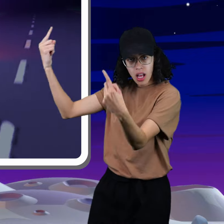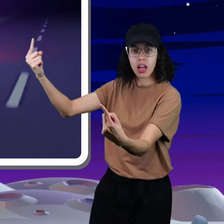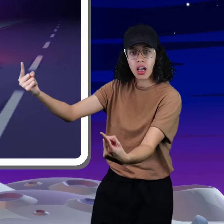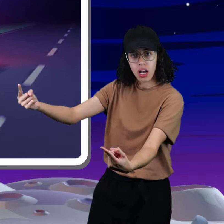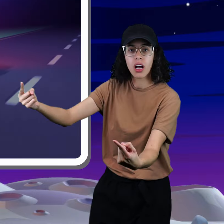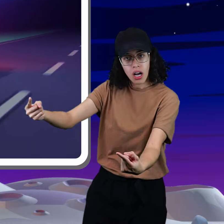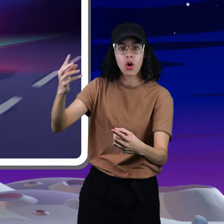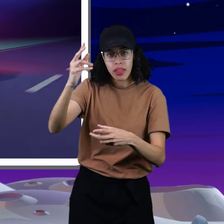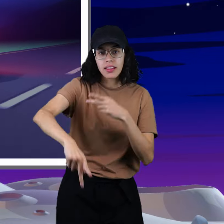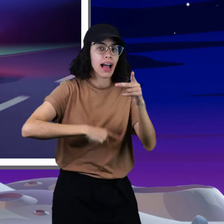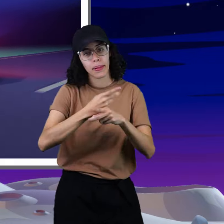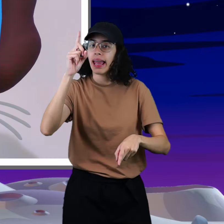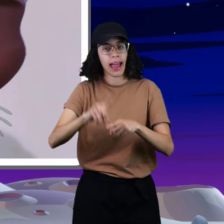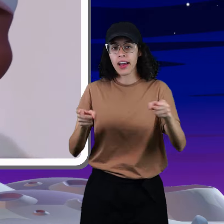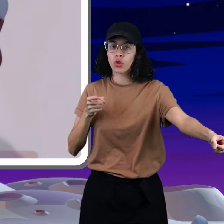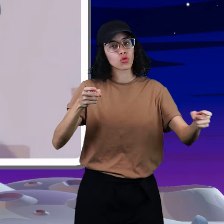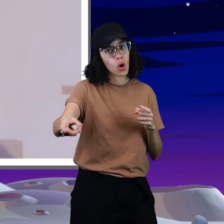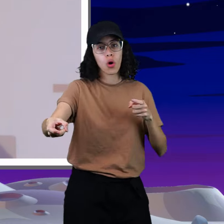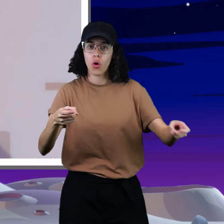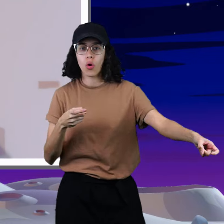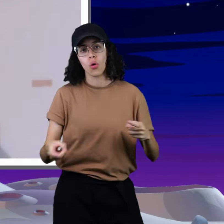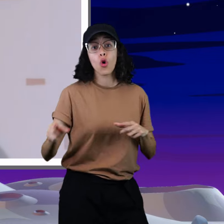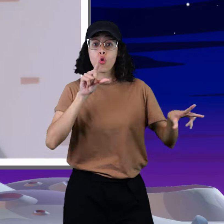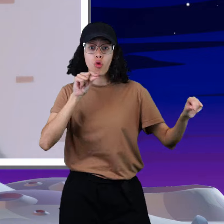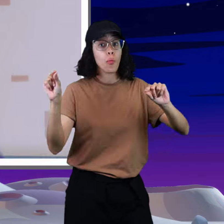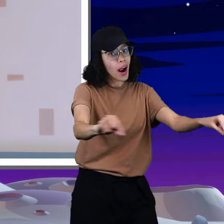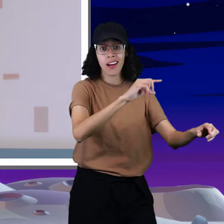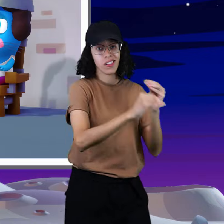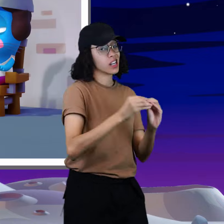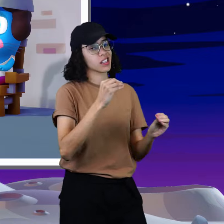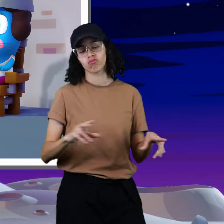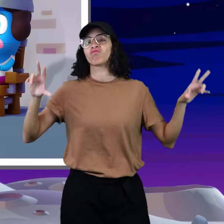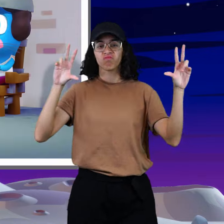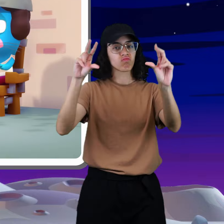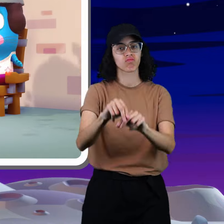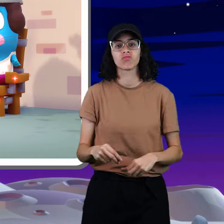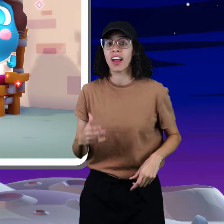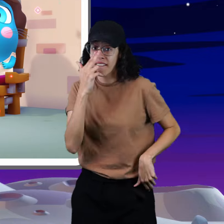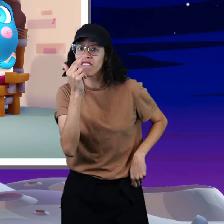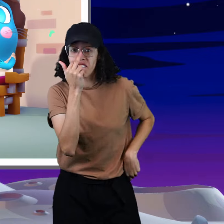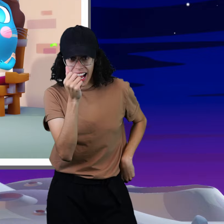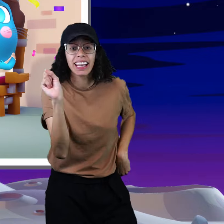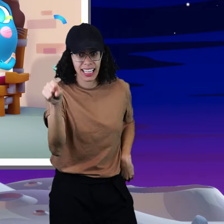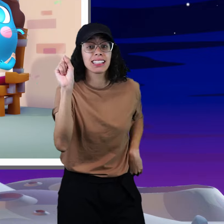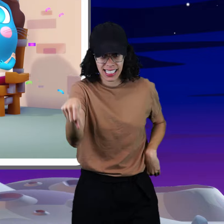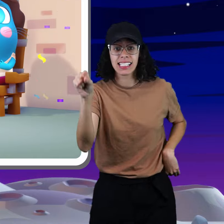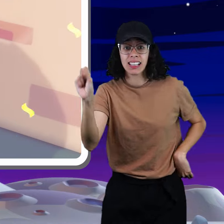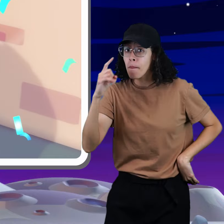said I would, then I made it so I don't clear up rumors, where's your sense of humor I'm done makin' jokes cause they got all like baby boomers